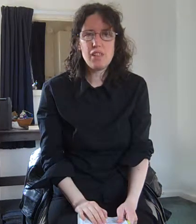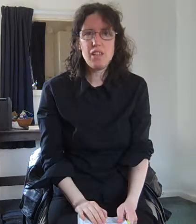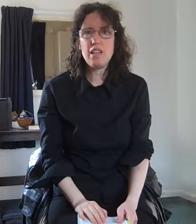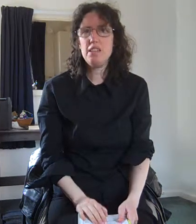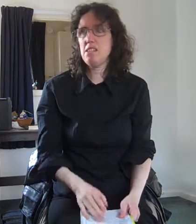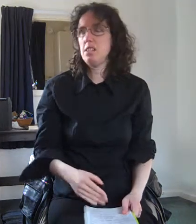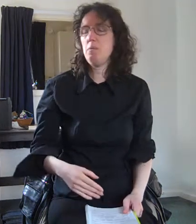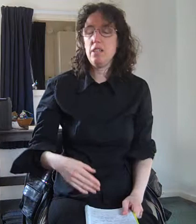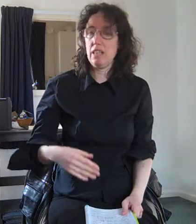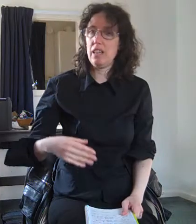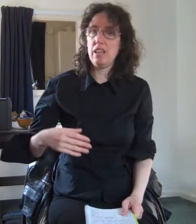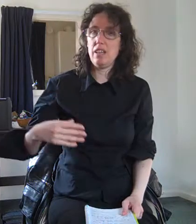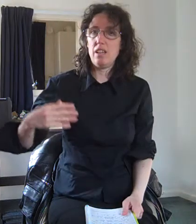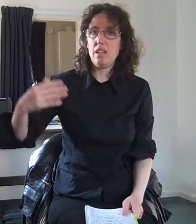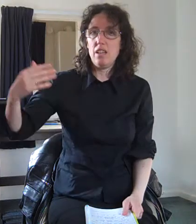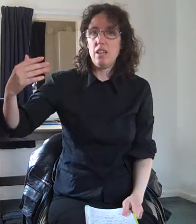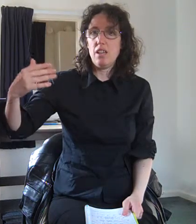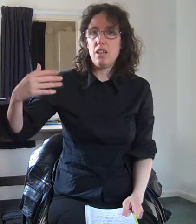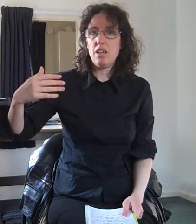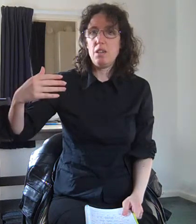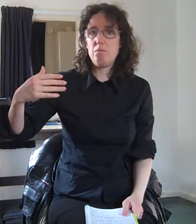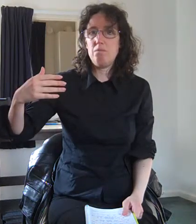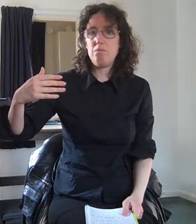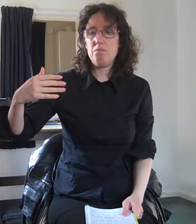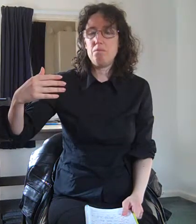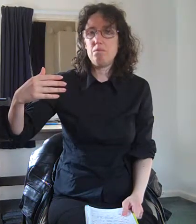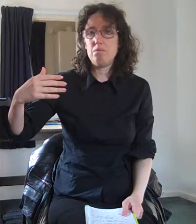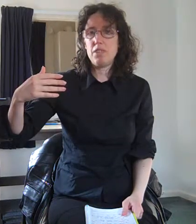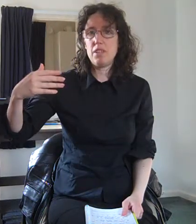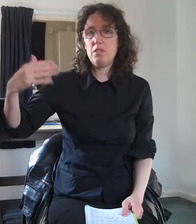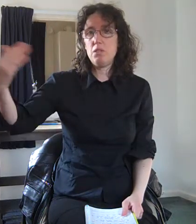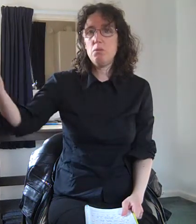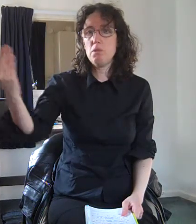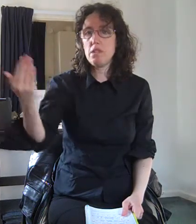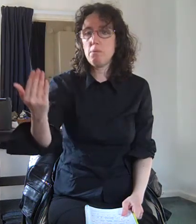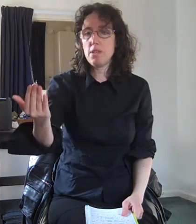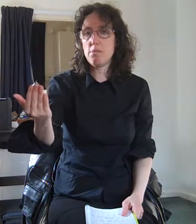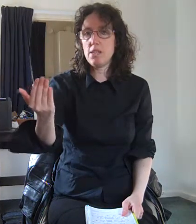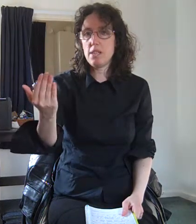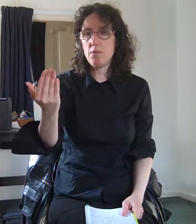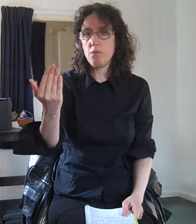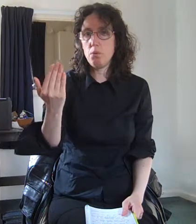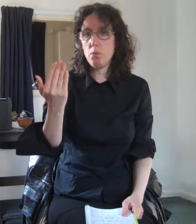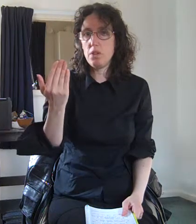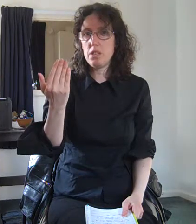and similarly you know you will sometimes step forward